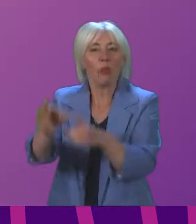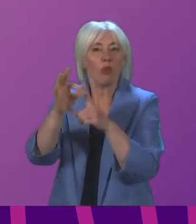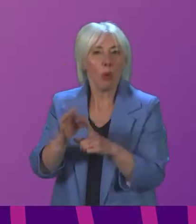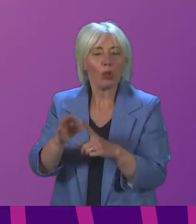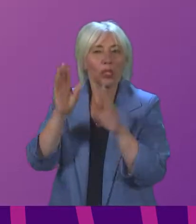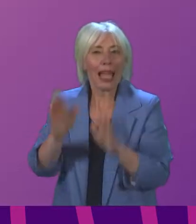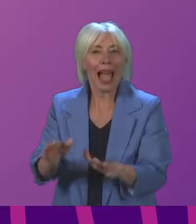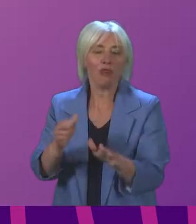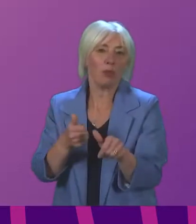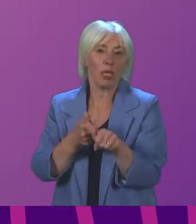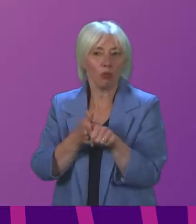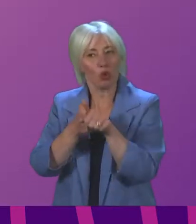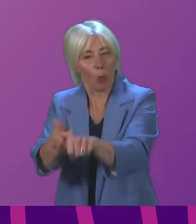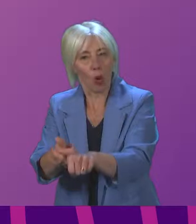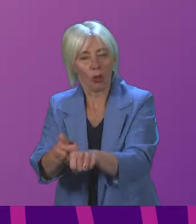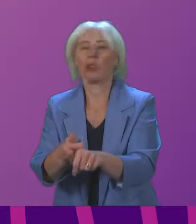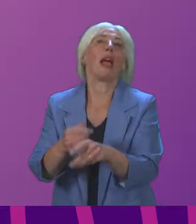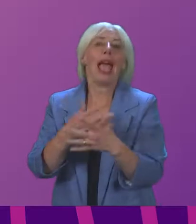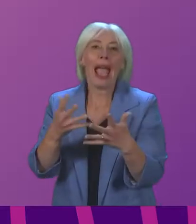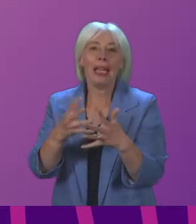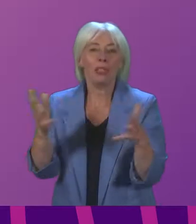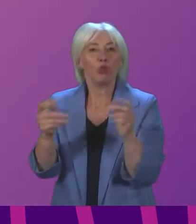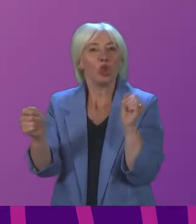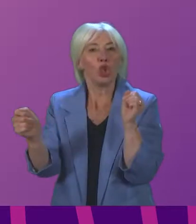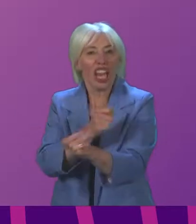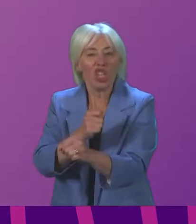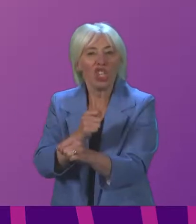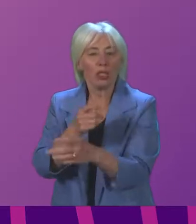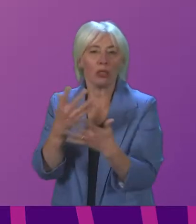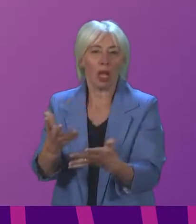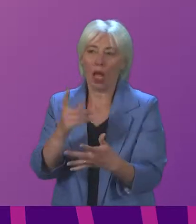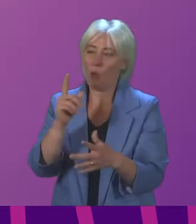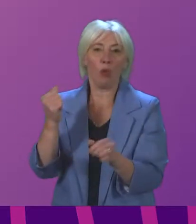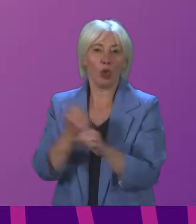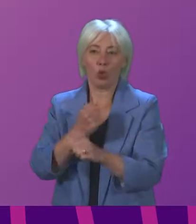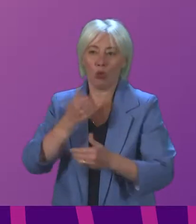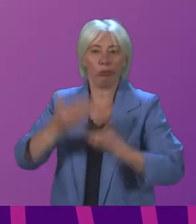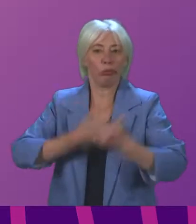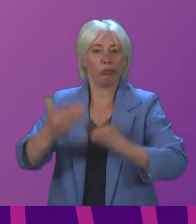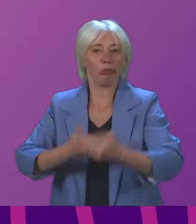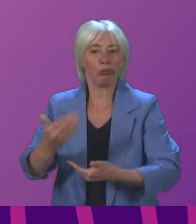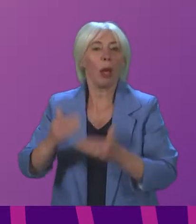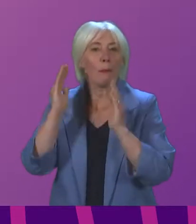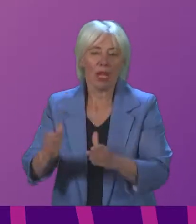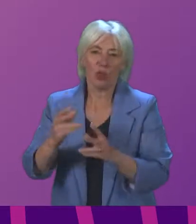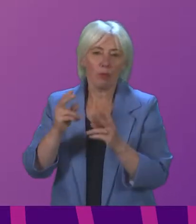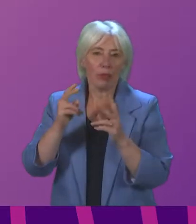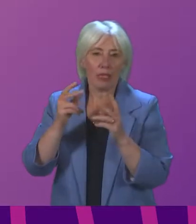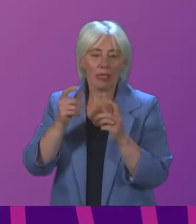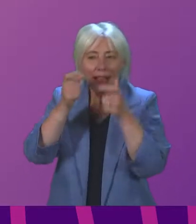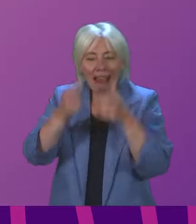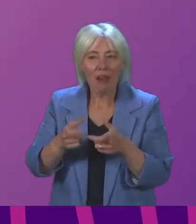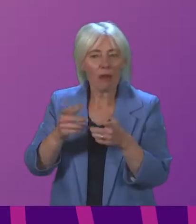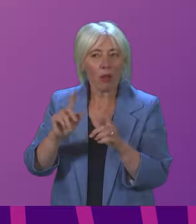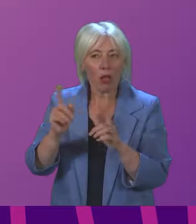the support of the sector and any fundamental changes to the way we currently conduct business must be carefully studied and